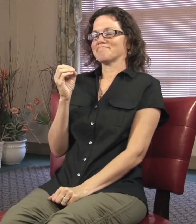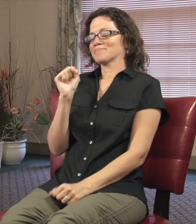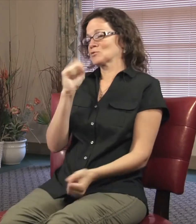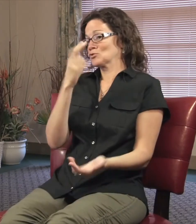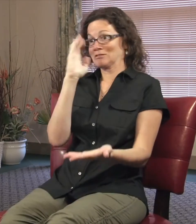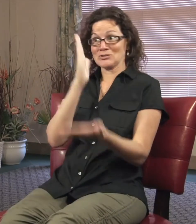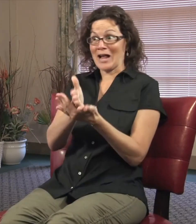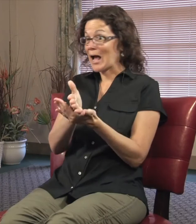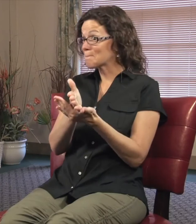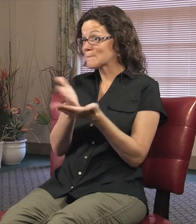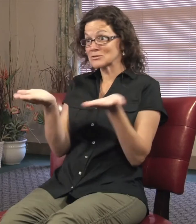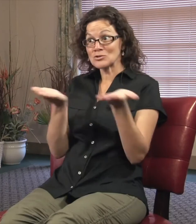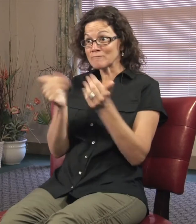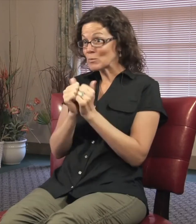that counselor stopped services with me.